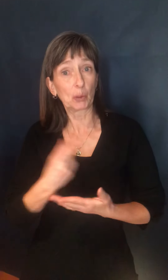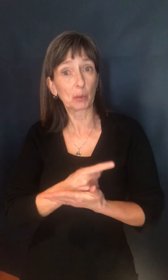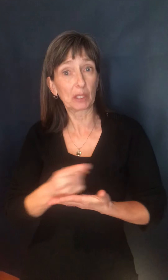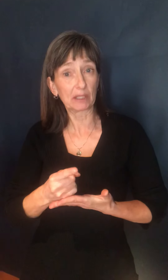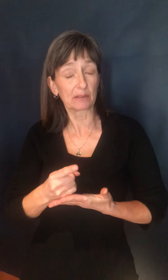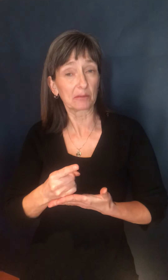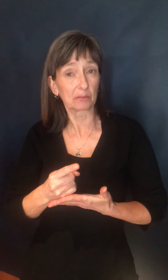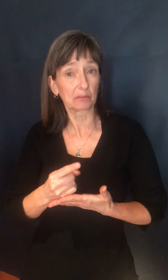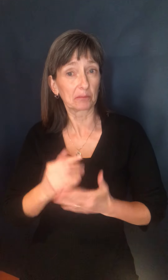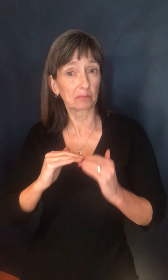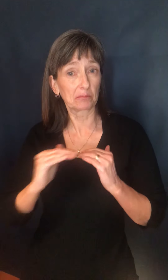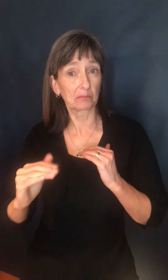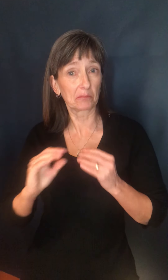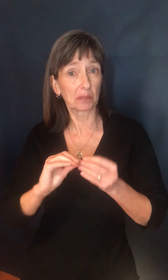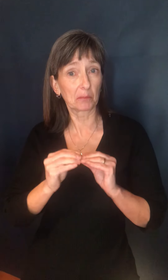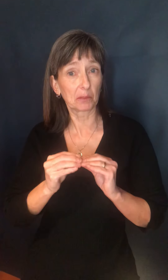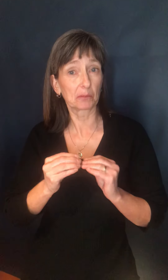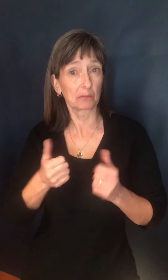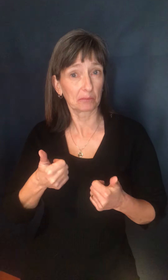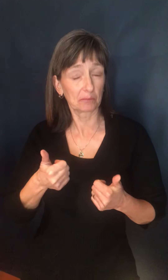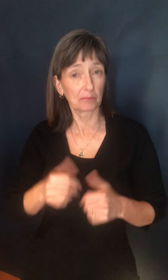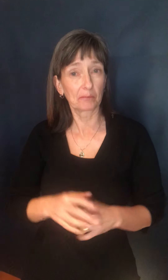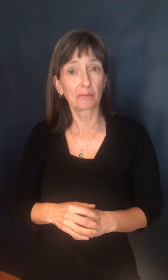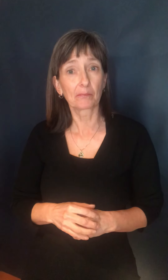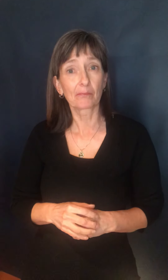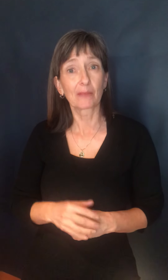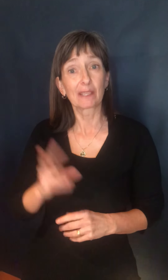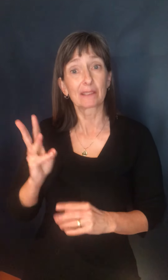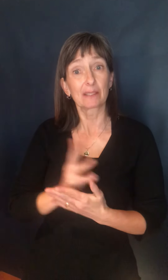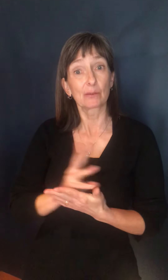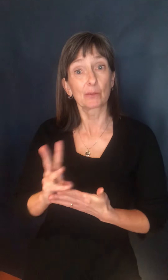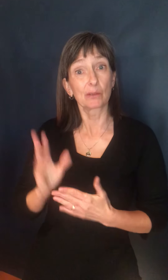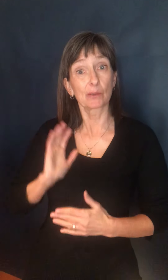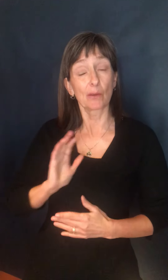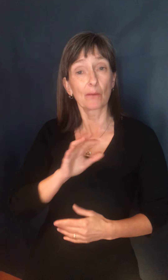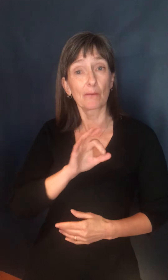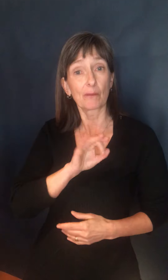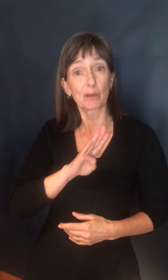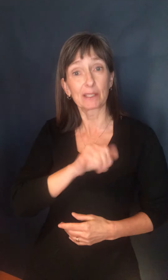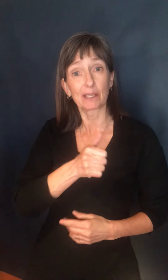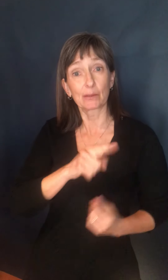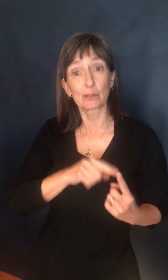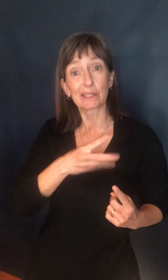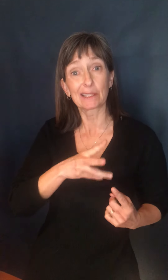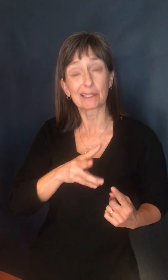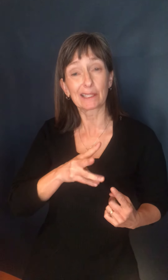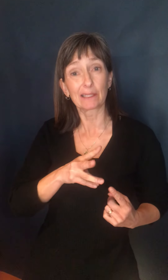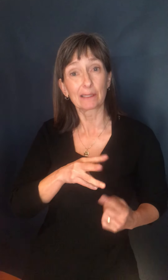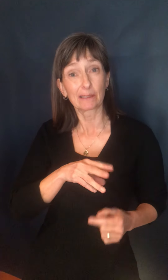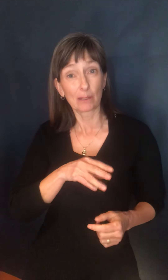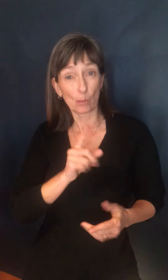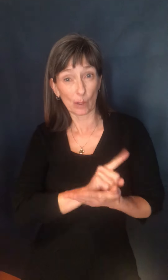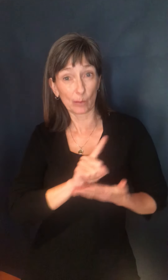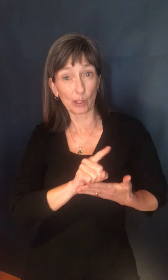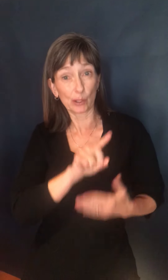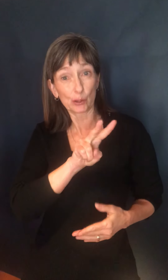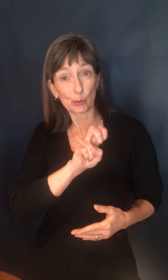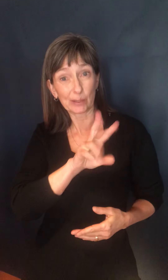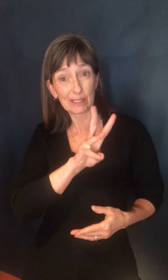Six weeks ago, during the week of February 10th to 16th, we had reported 260 new cases. We were down to one